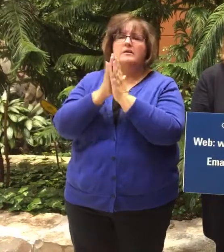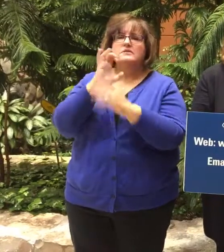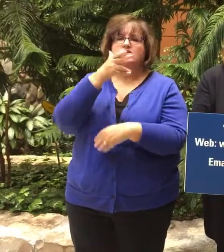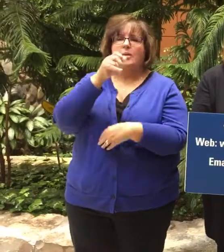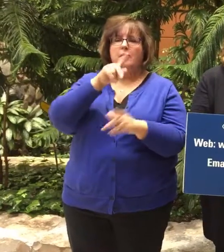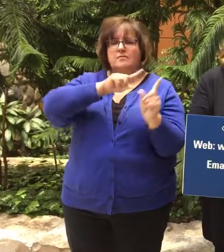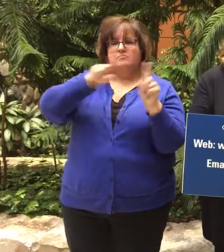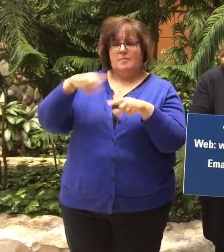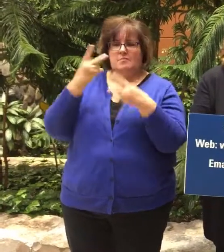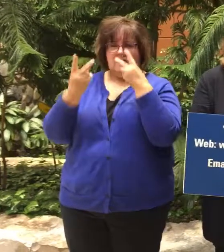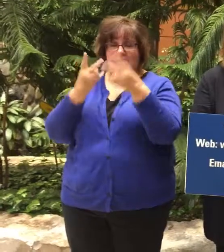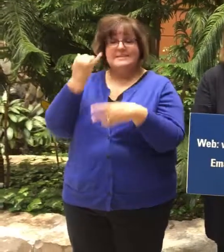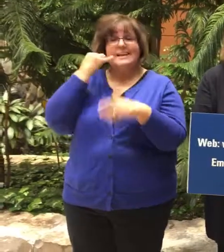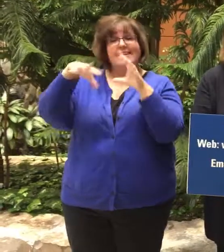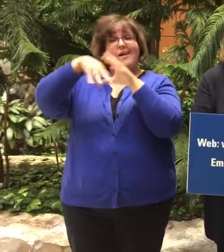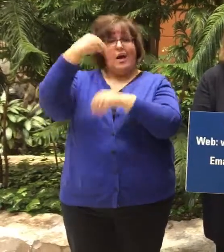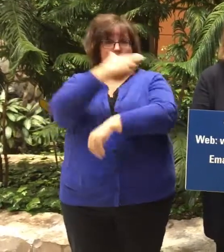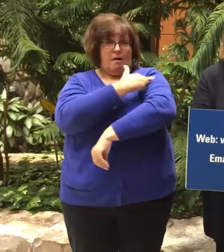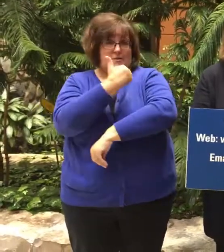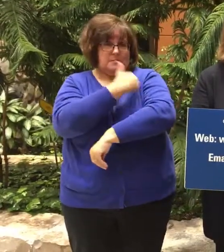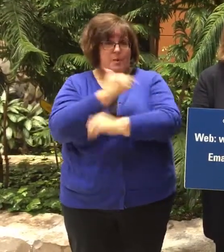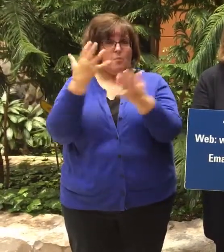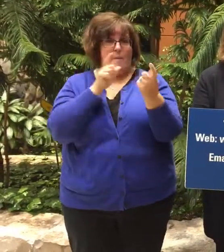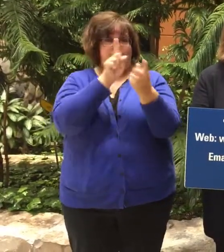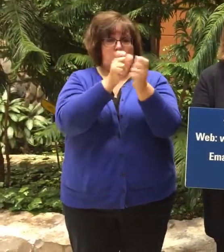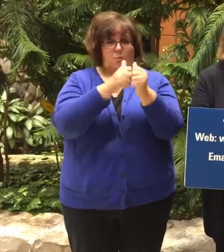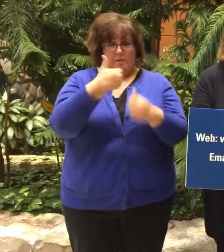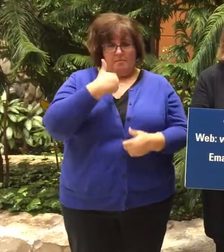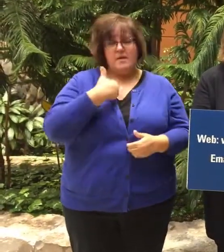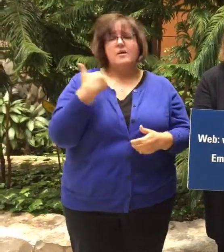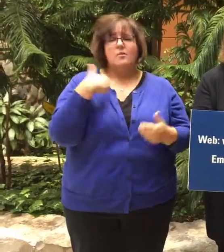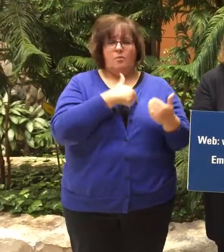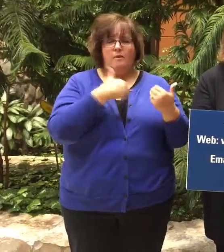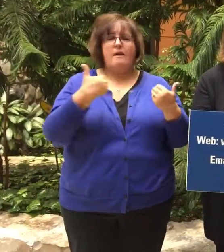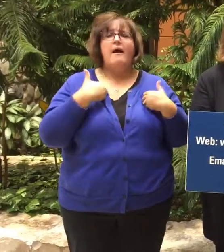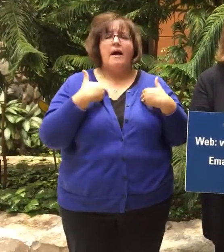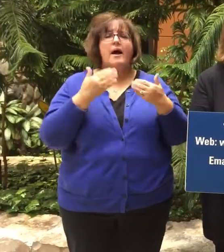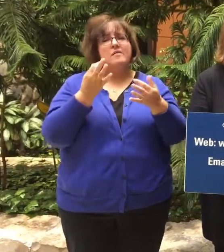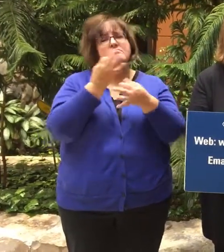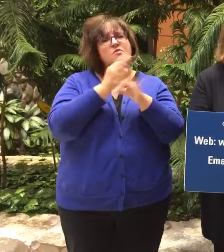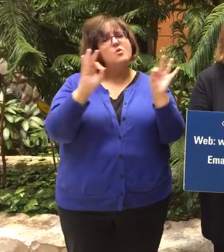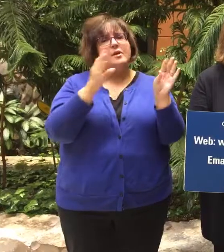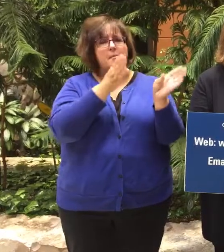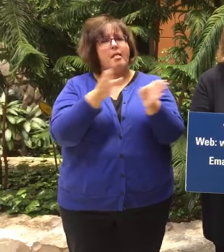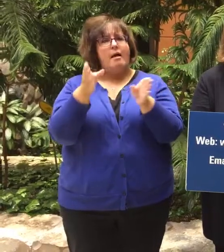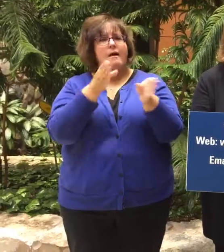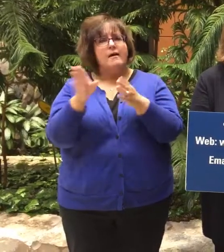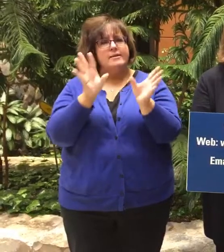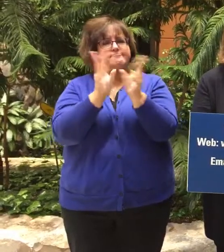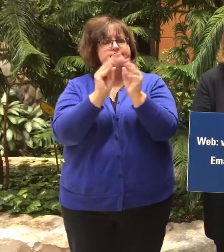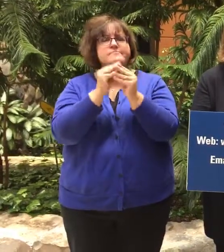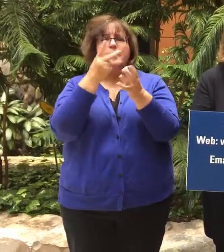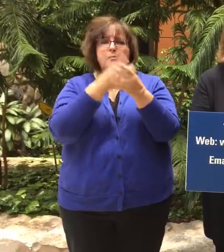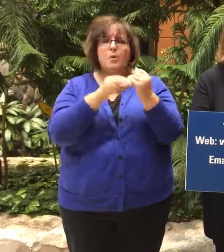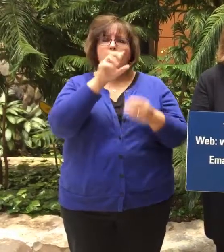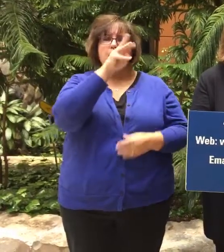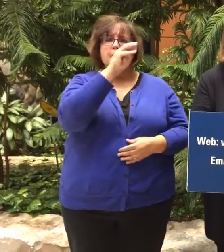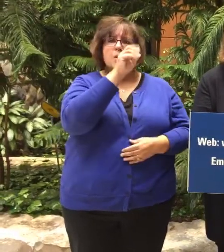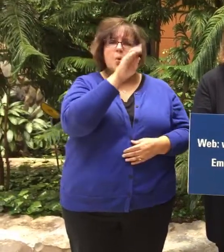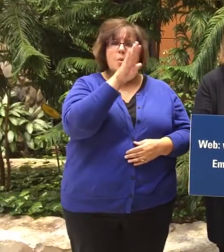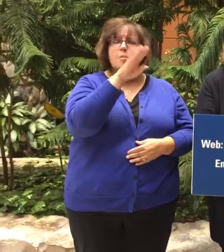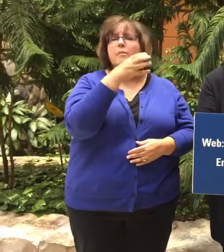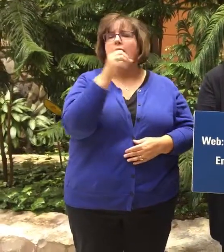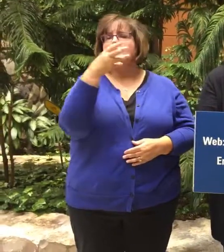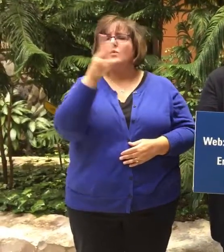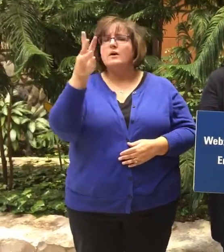chaplain visit. If you're outside the hospital and you'd like to meet with me, we do have free advanced care planning at both Macomb and West